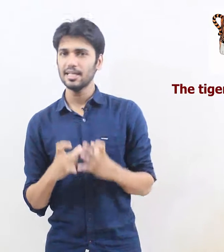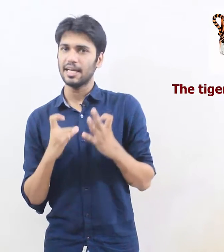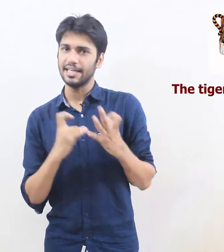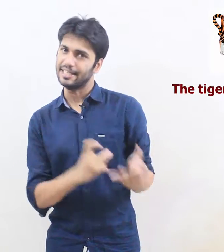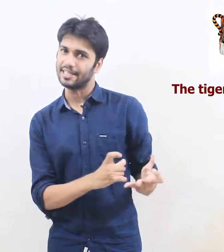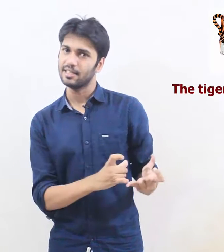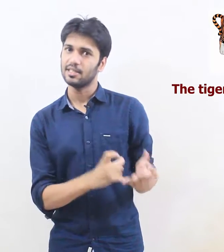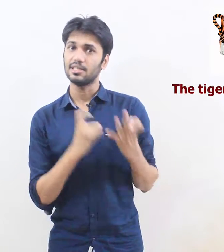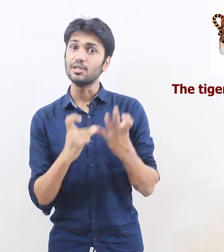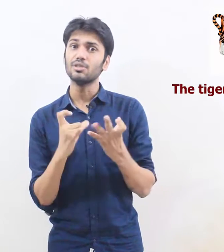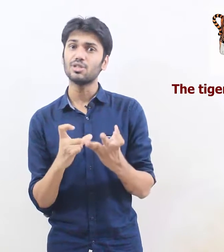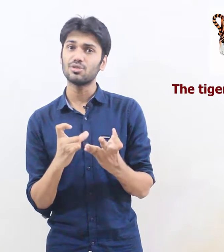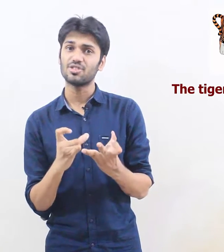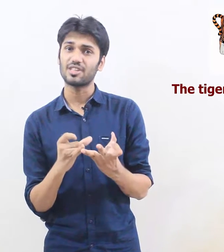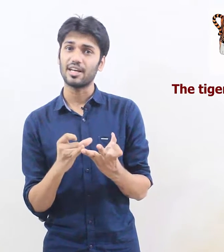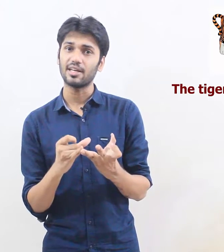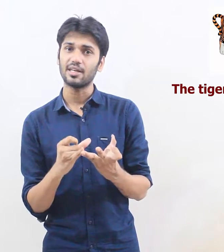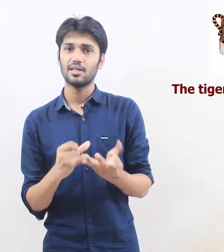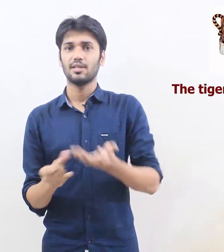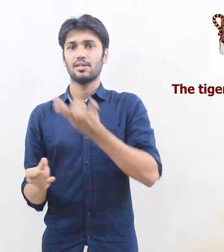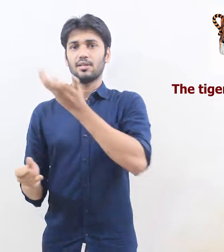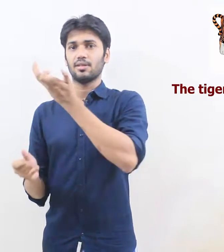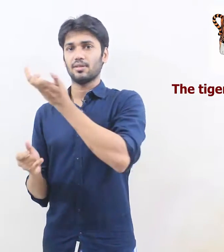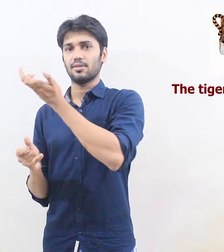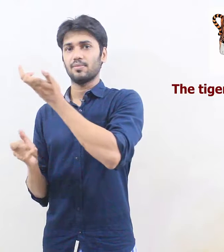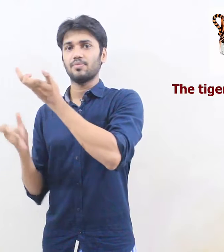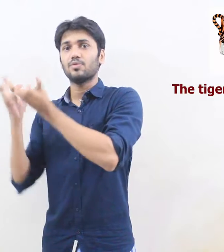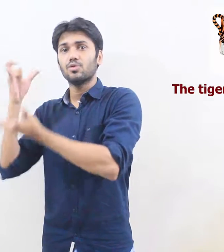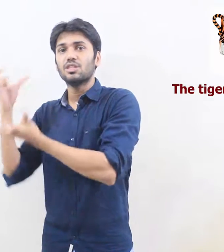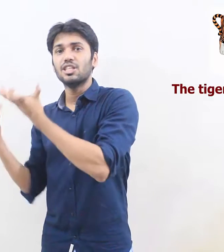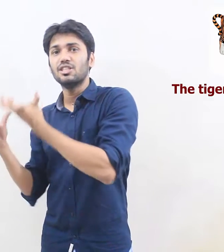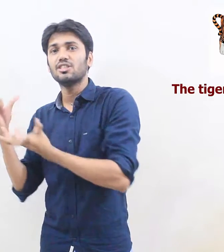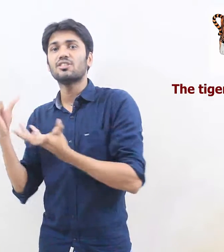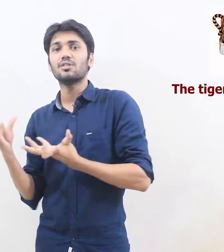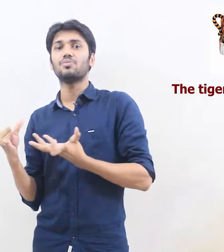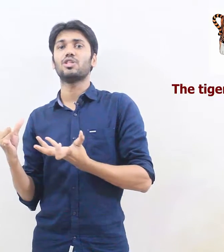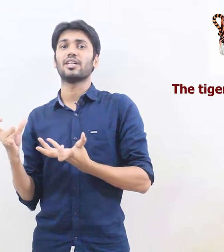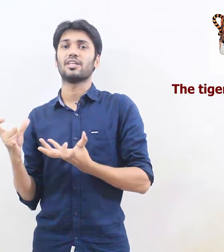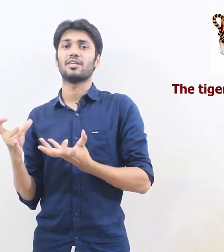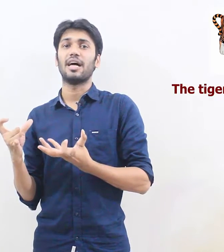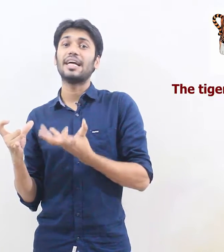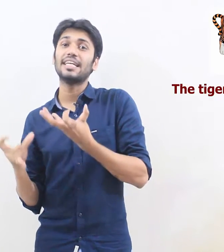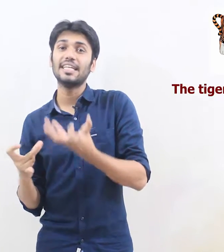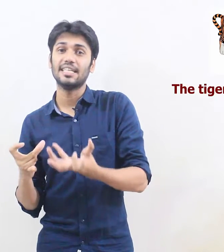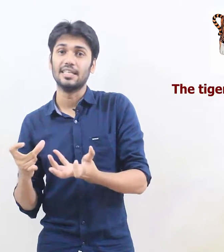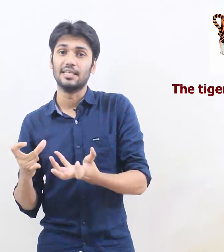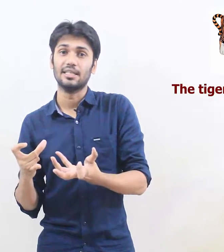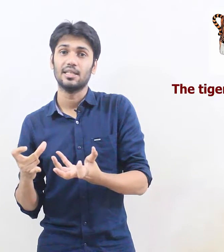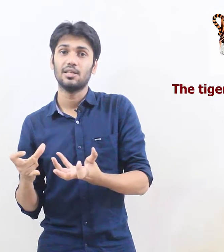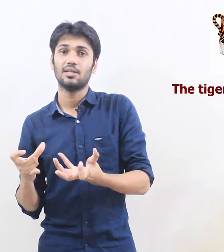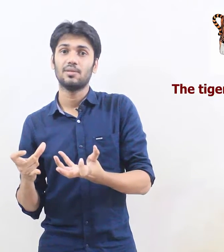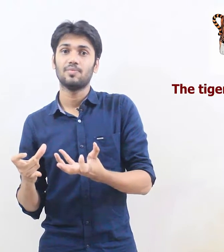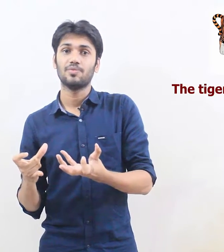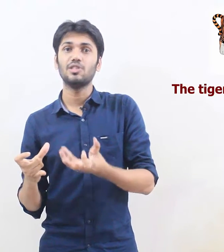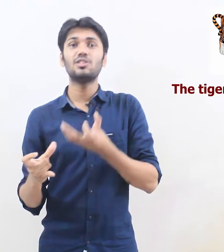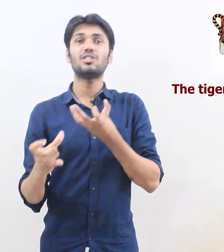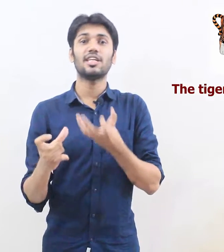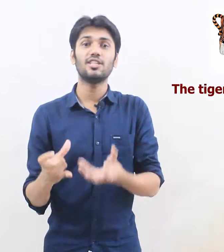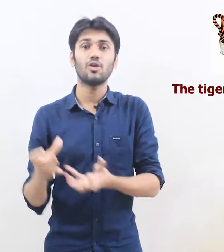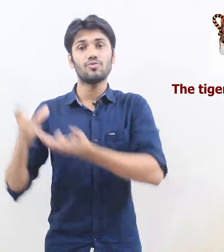here you need to understand we're changing subject again instead of